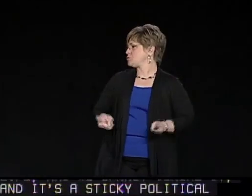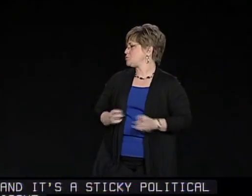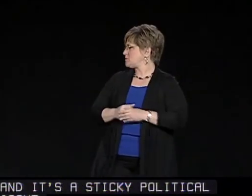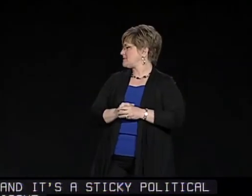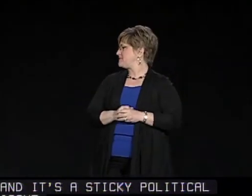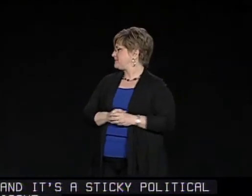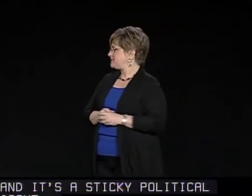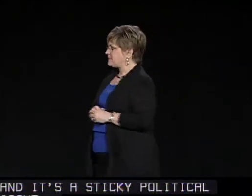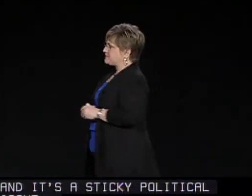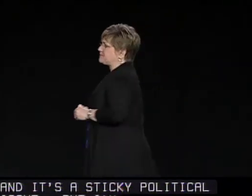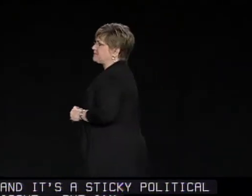to face those issues.